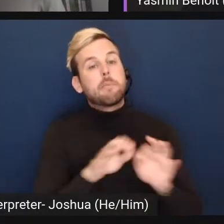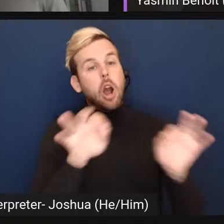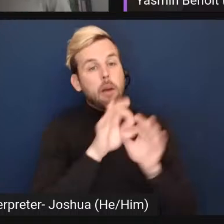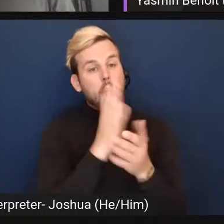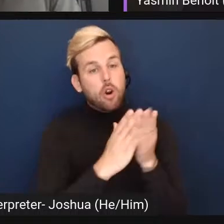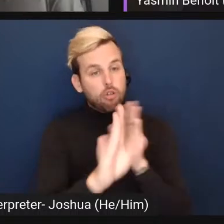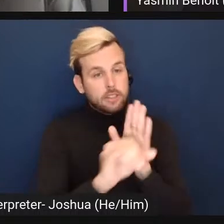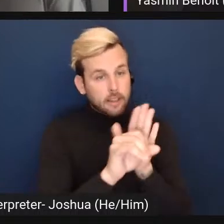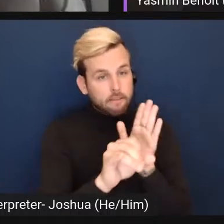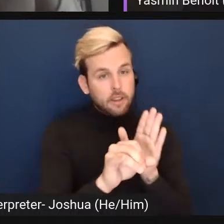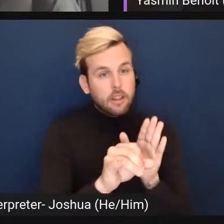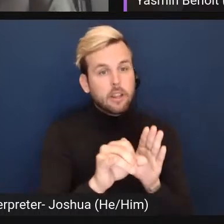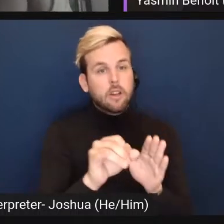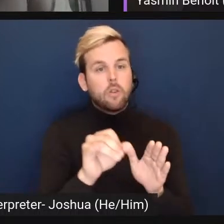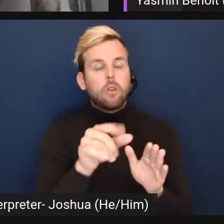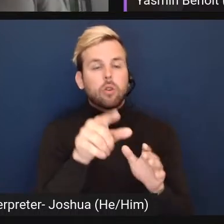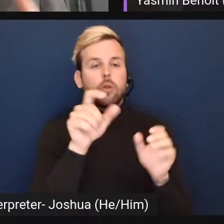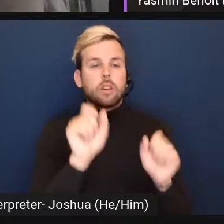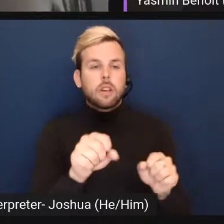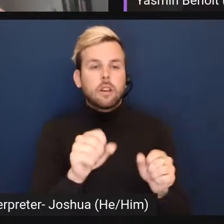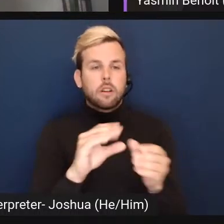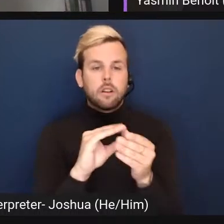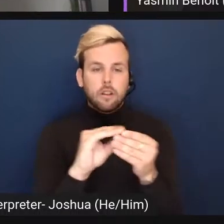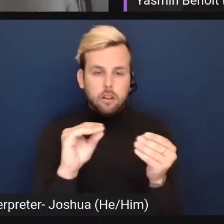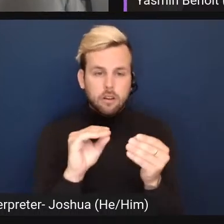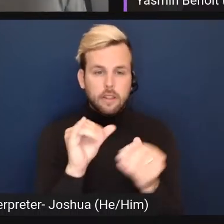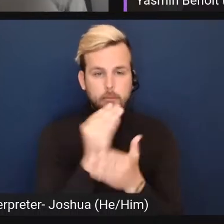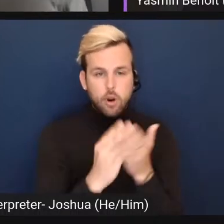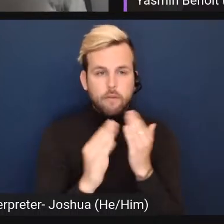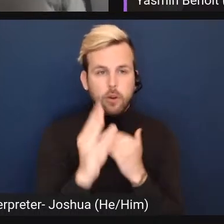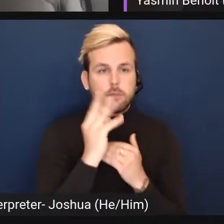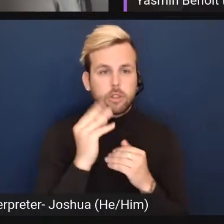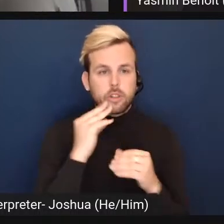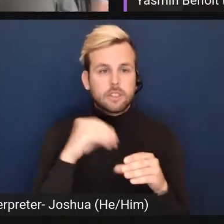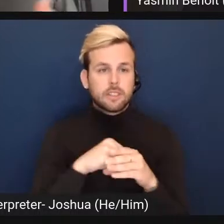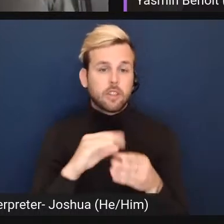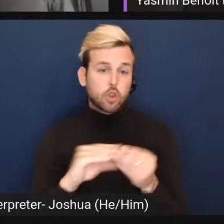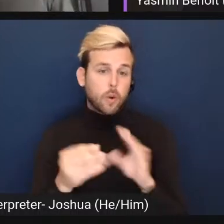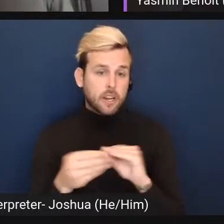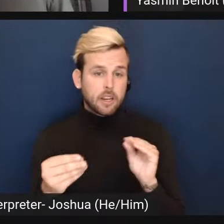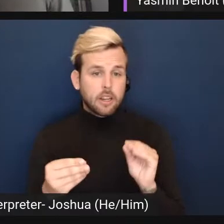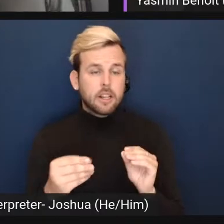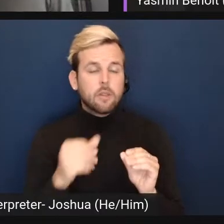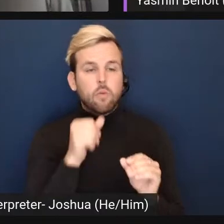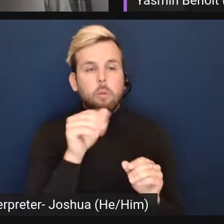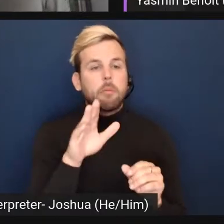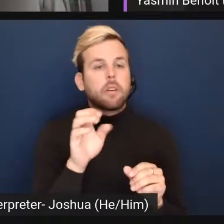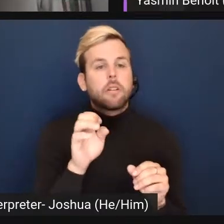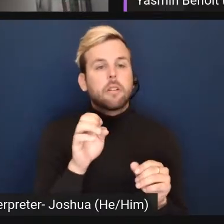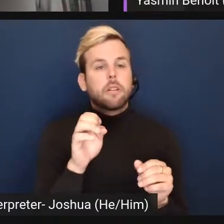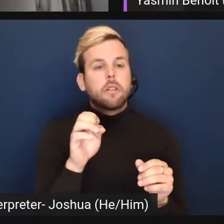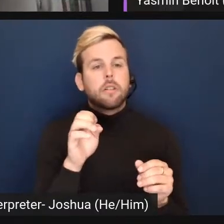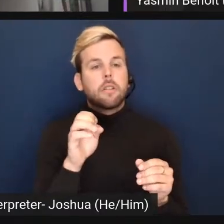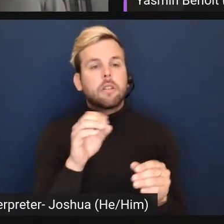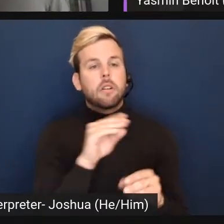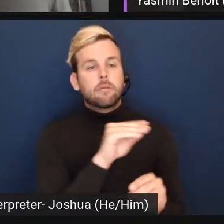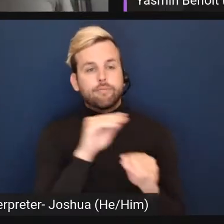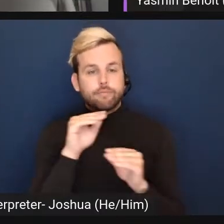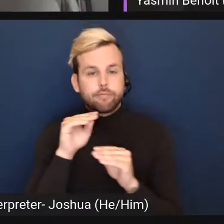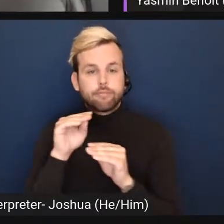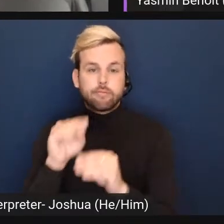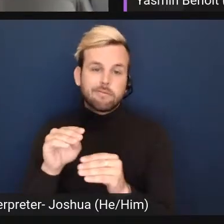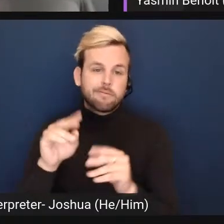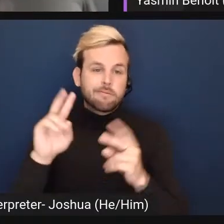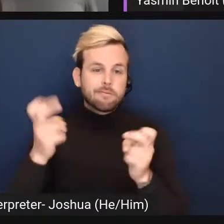your identity there will be room for you to tell that piece of your experience in the story it just won't be baked into a